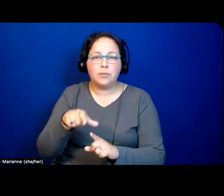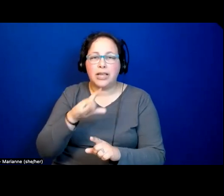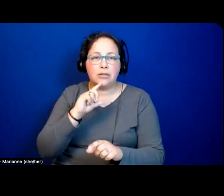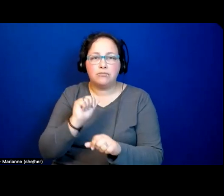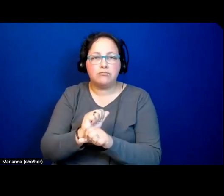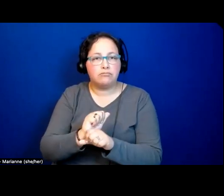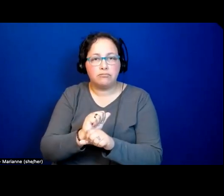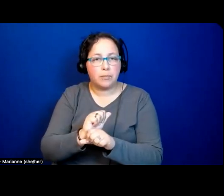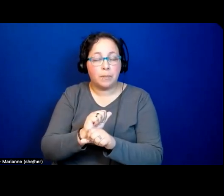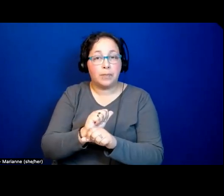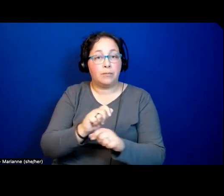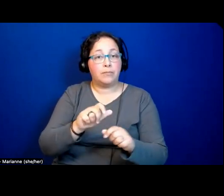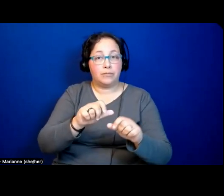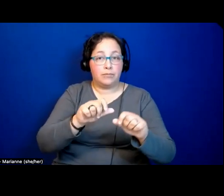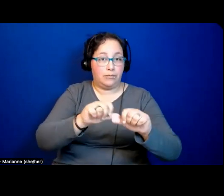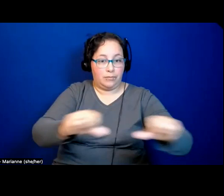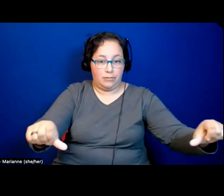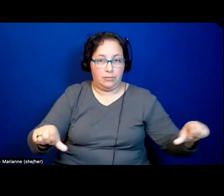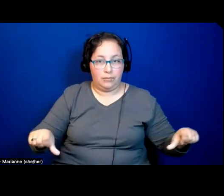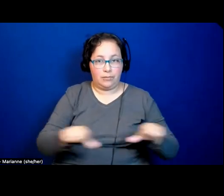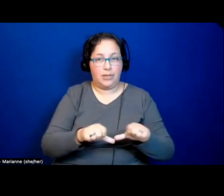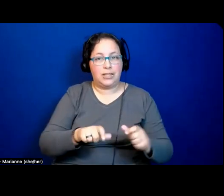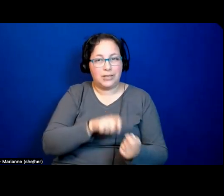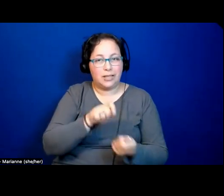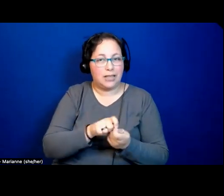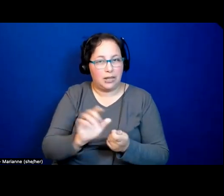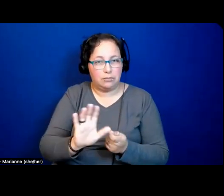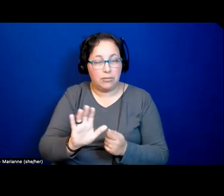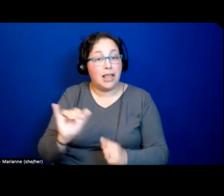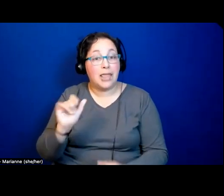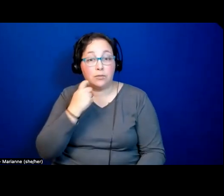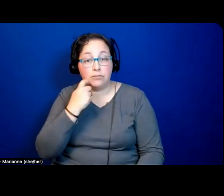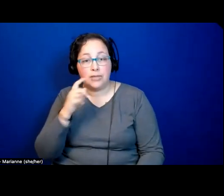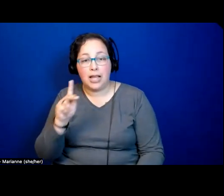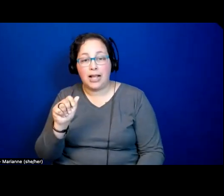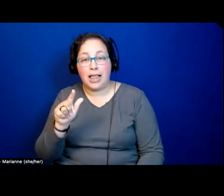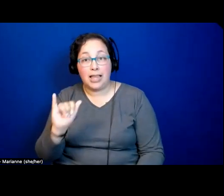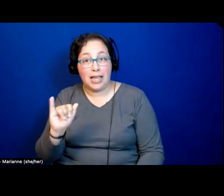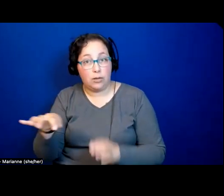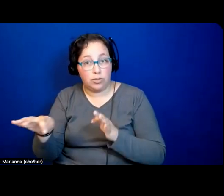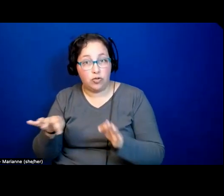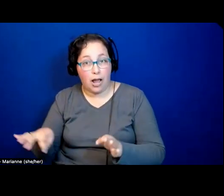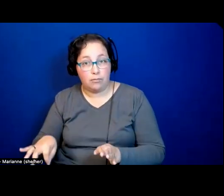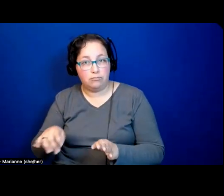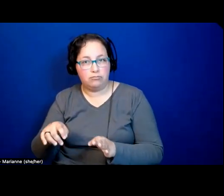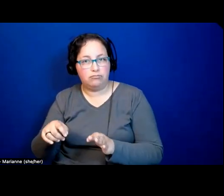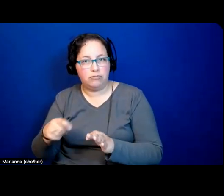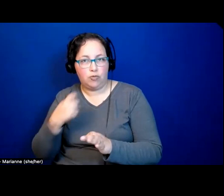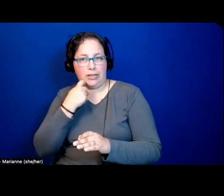contiguous. There can be, as Kali was describing in his first set of remarks,